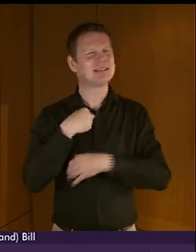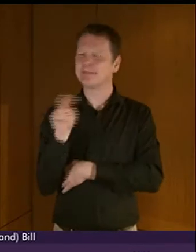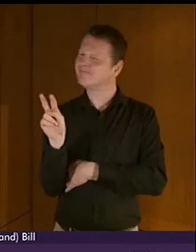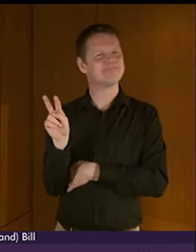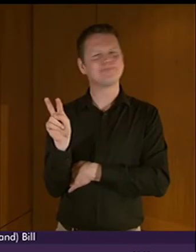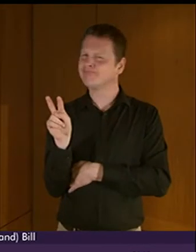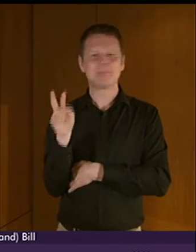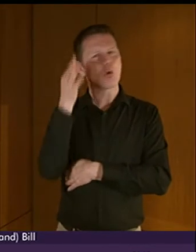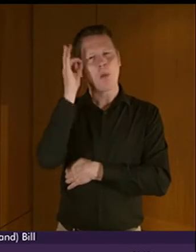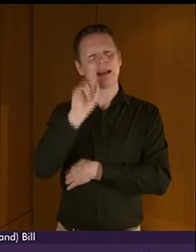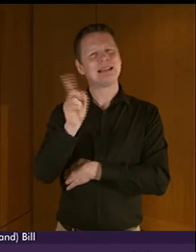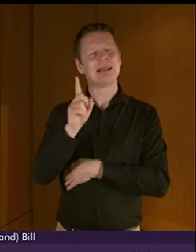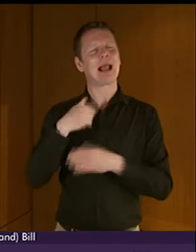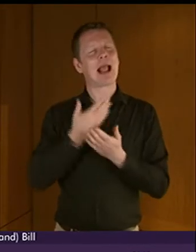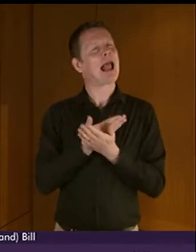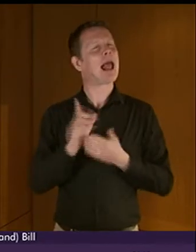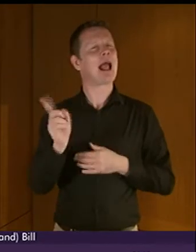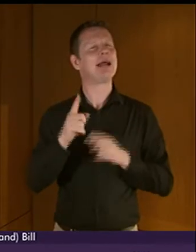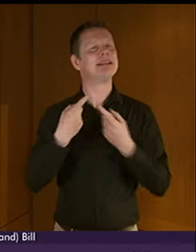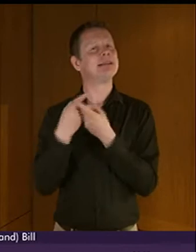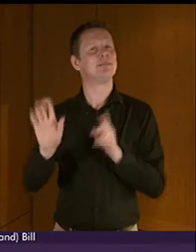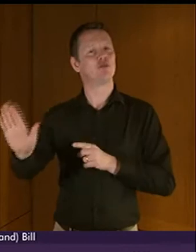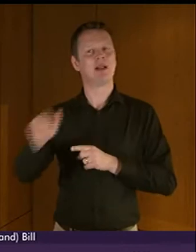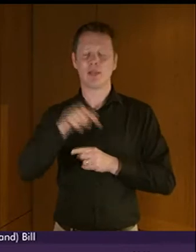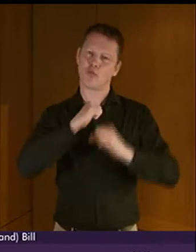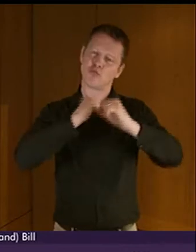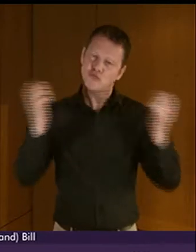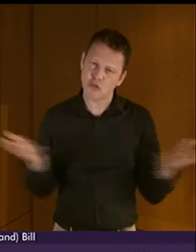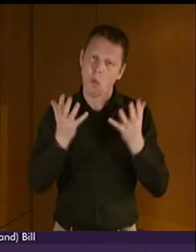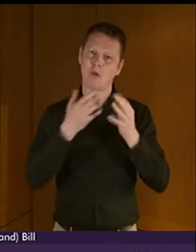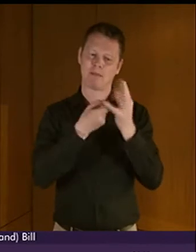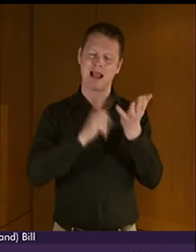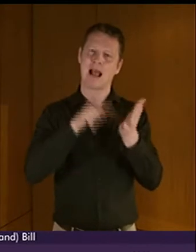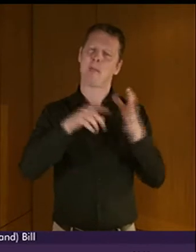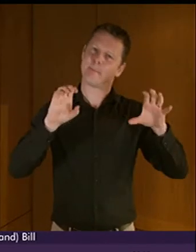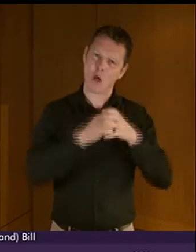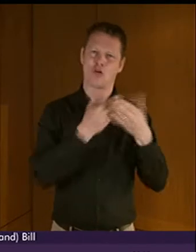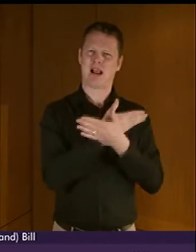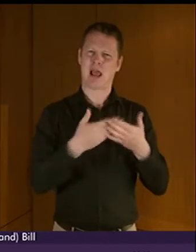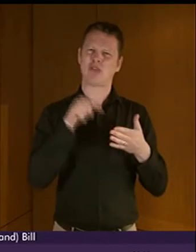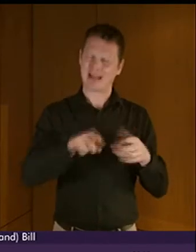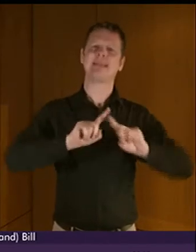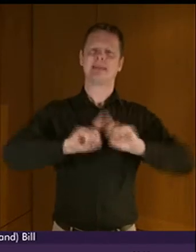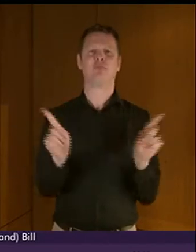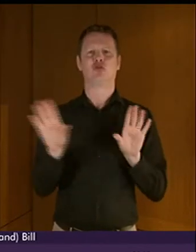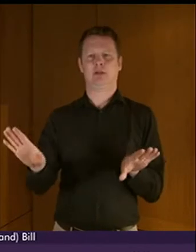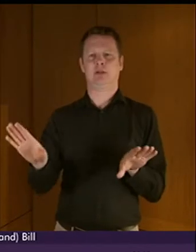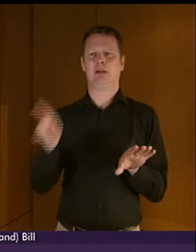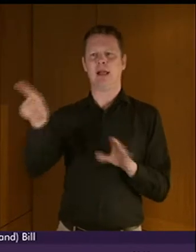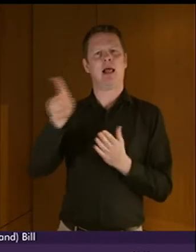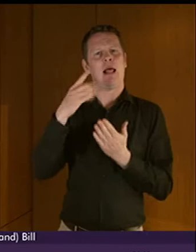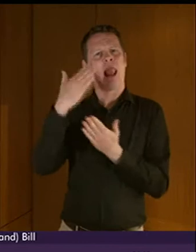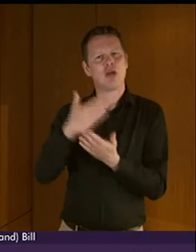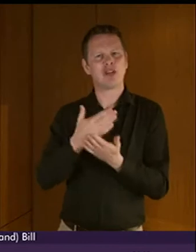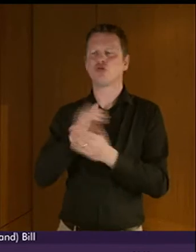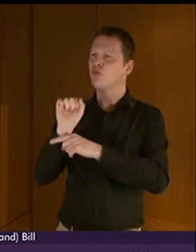clear to us that the bill is about promoting BSL as a minority language. That is an entirely different approach from using legislation that